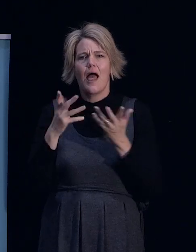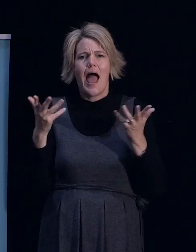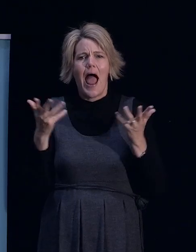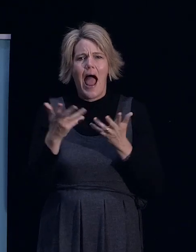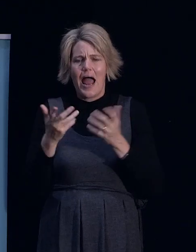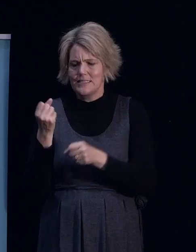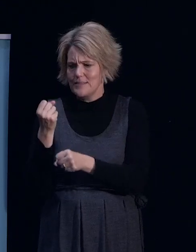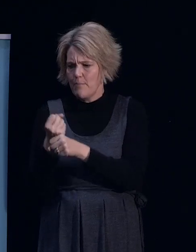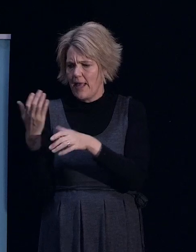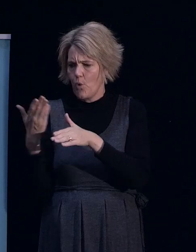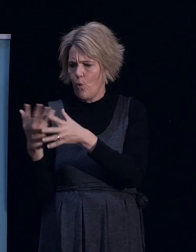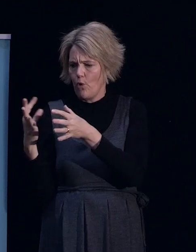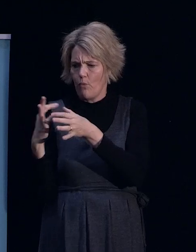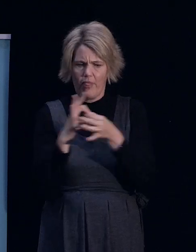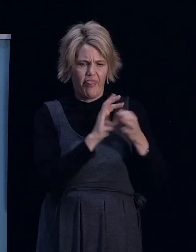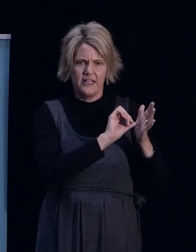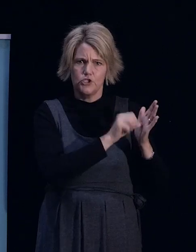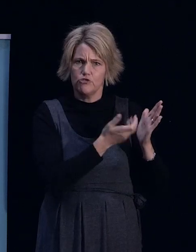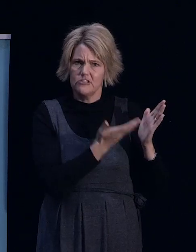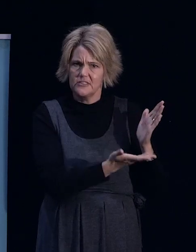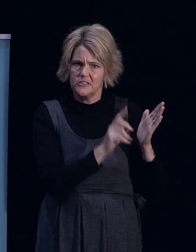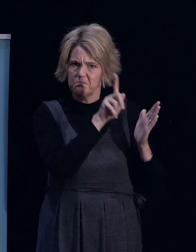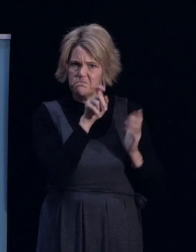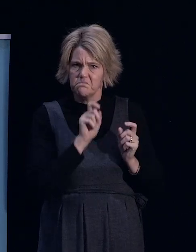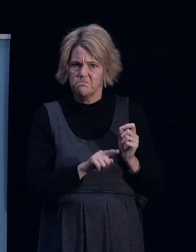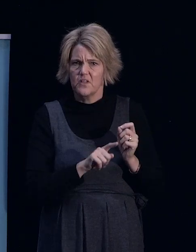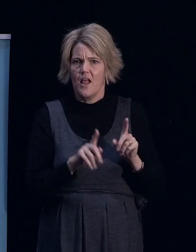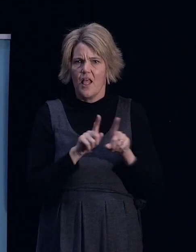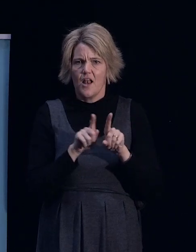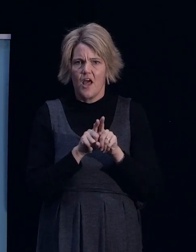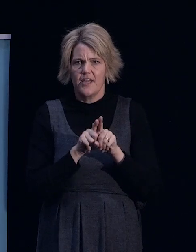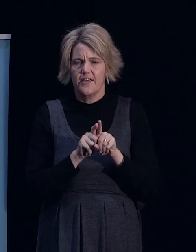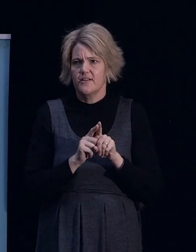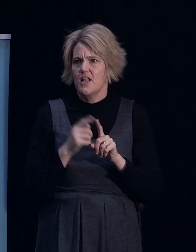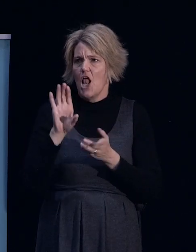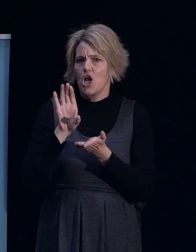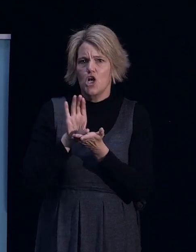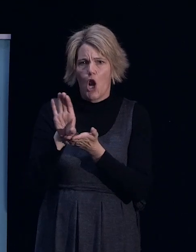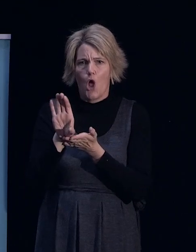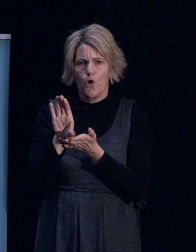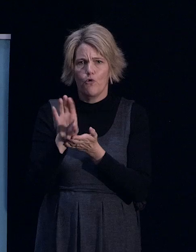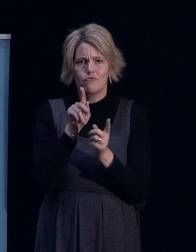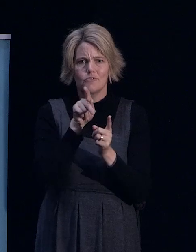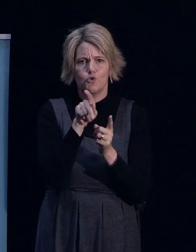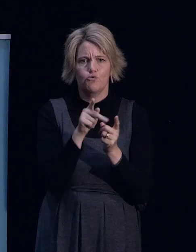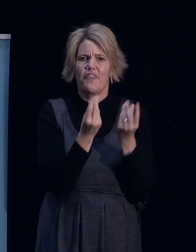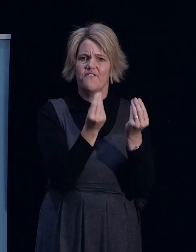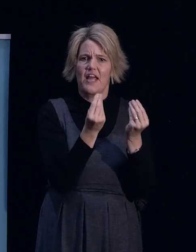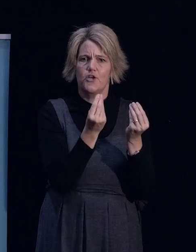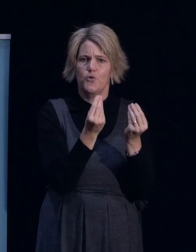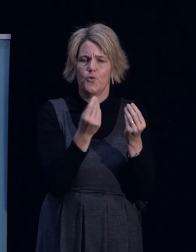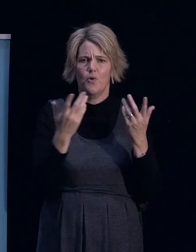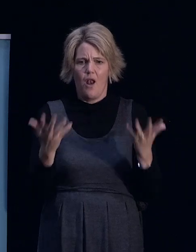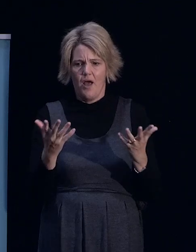insurance companies, some issues around some technical terms of loan to value ratio. And in terms of when a customer